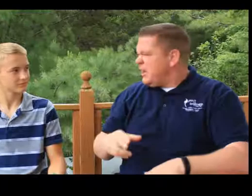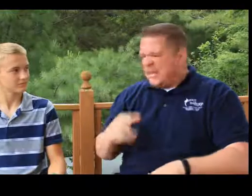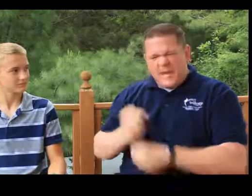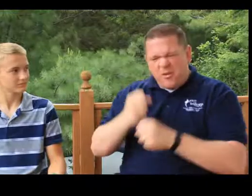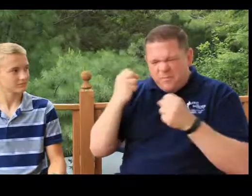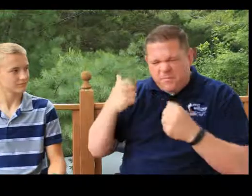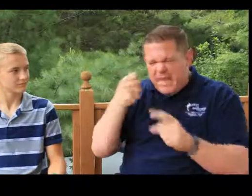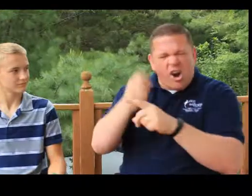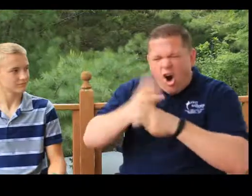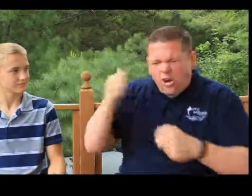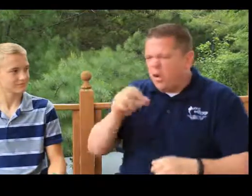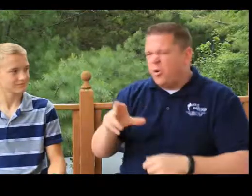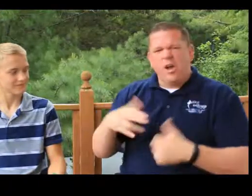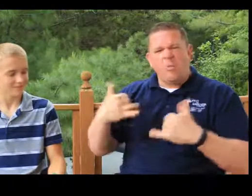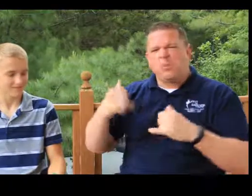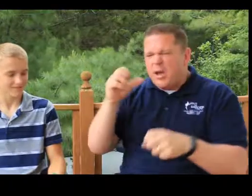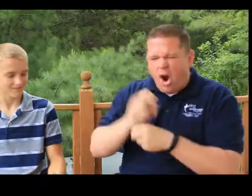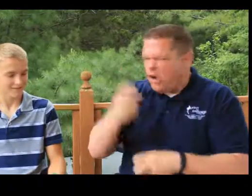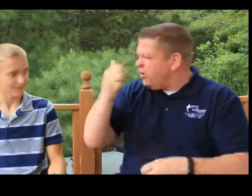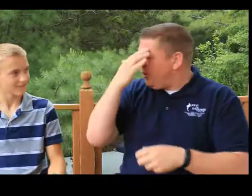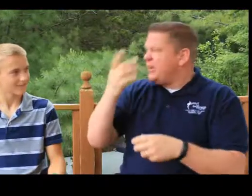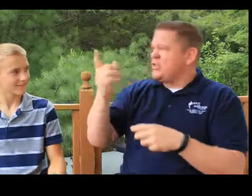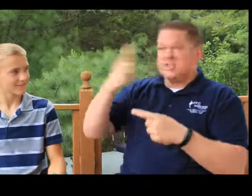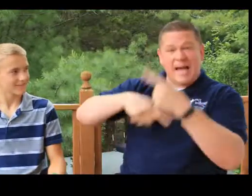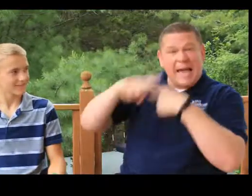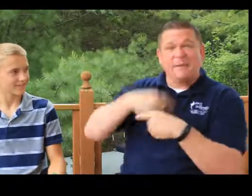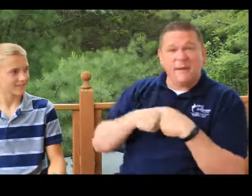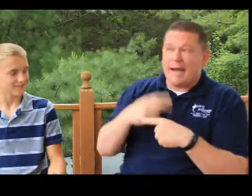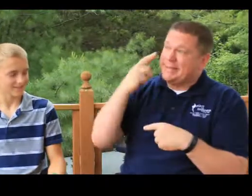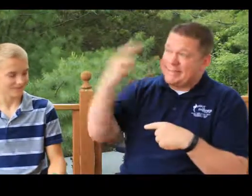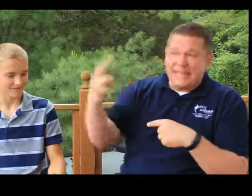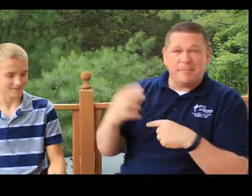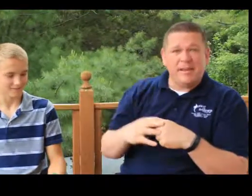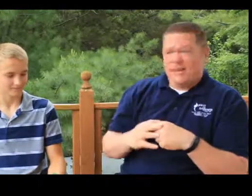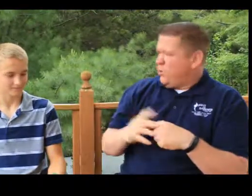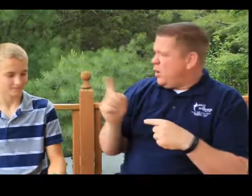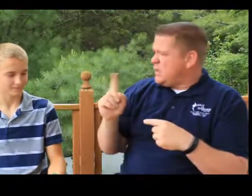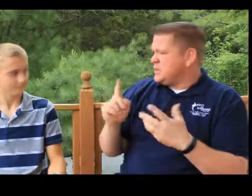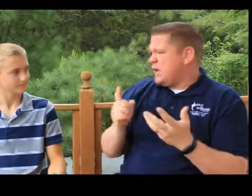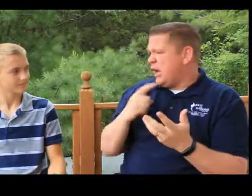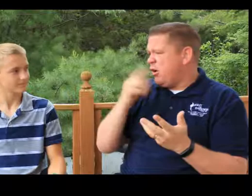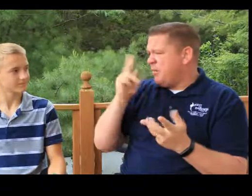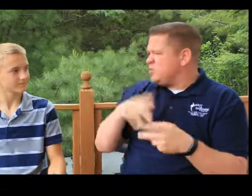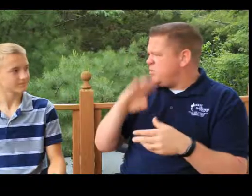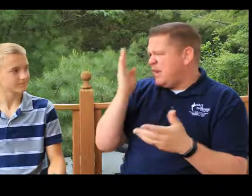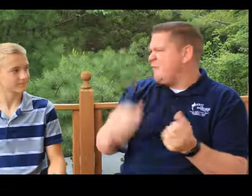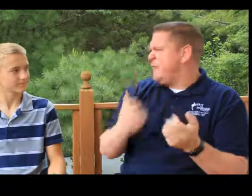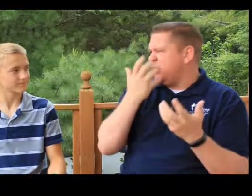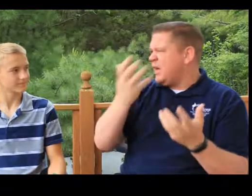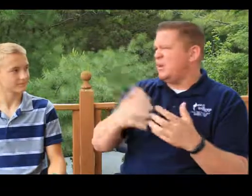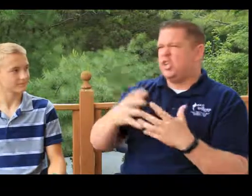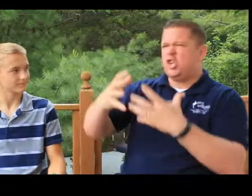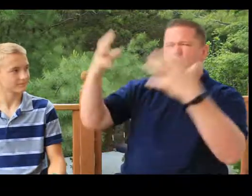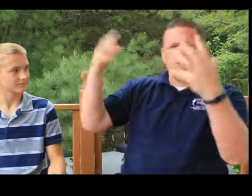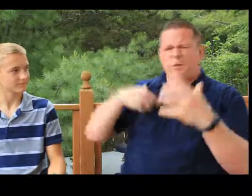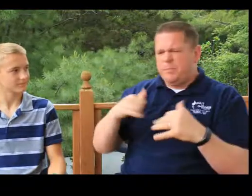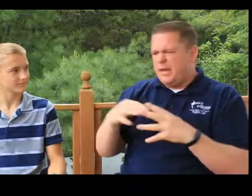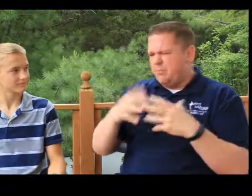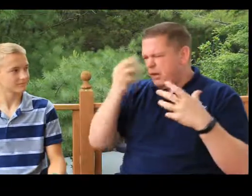hit harder or play harder. You know, he could just sign to me and I could see him. Whereas a hearing person would never be able to yell in a huge – we played in pretty